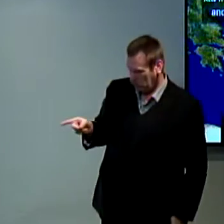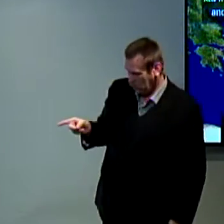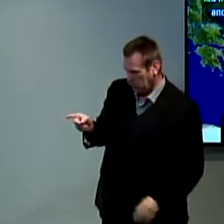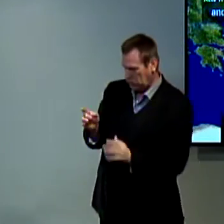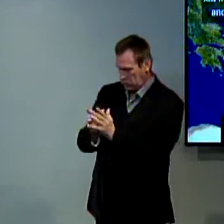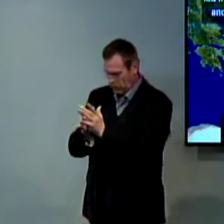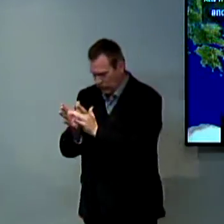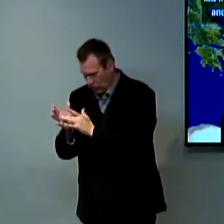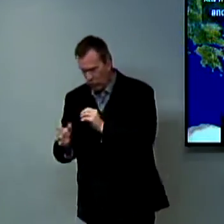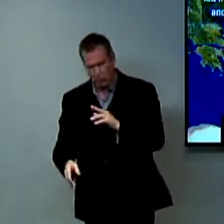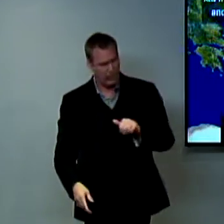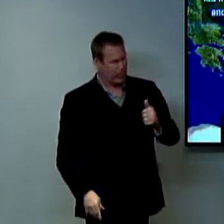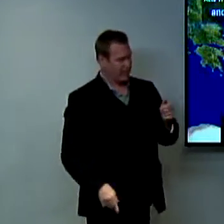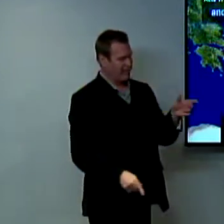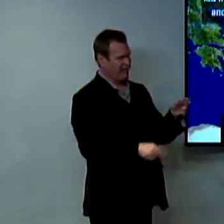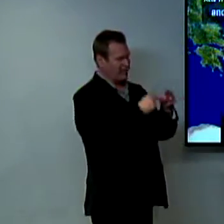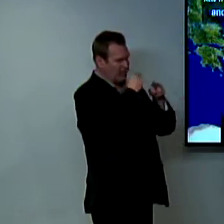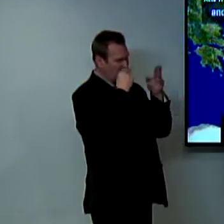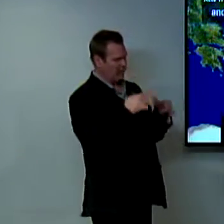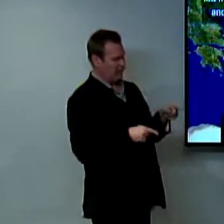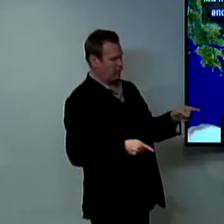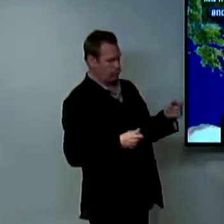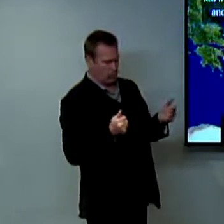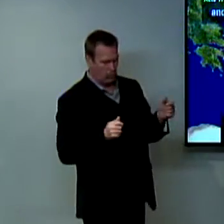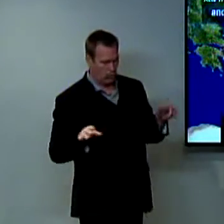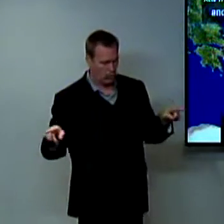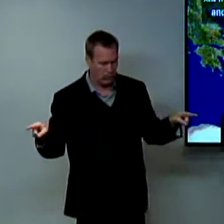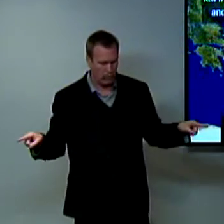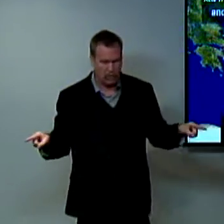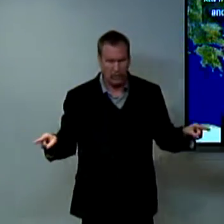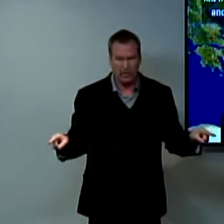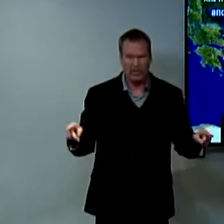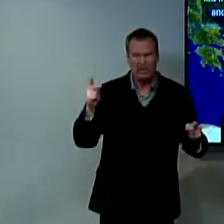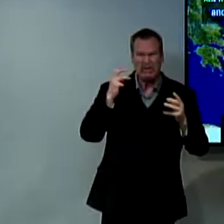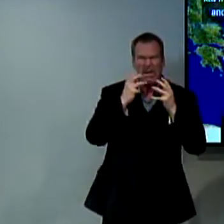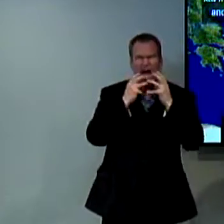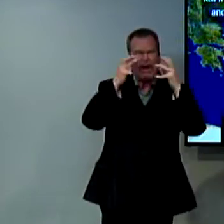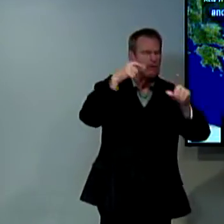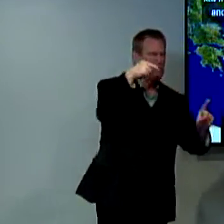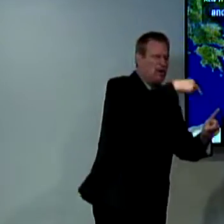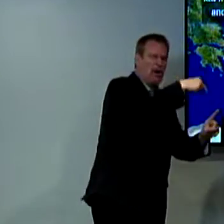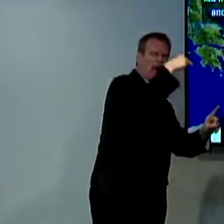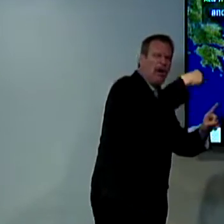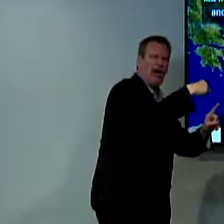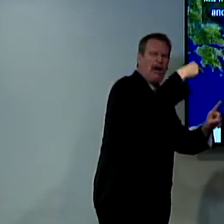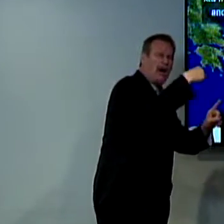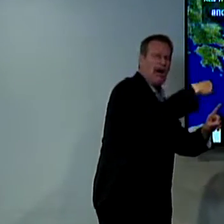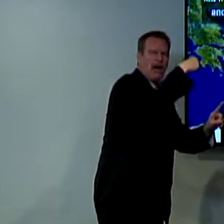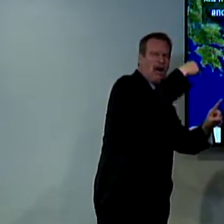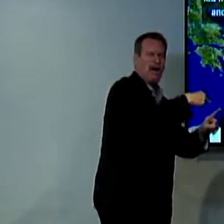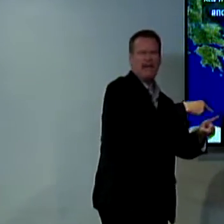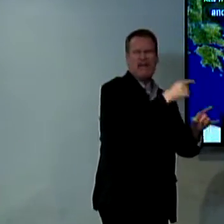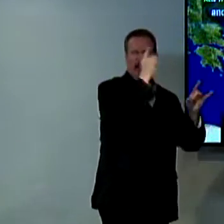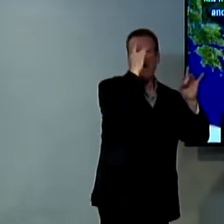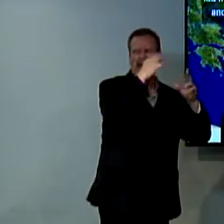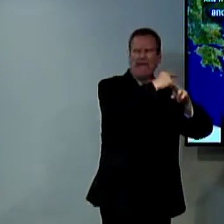but Paul was telling them who would you prefer who would be the righteous king and all of these people